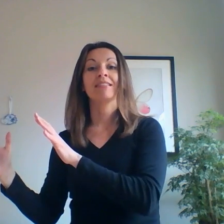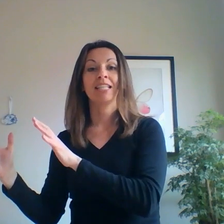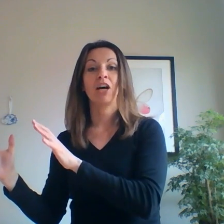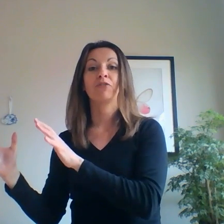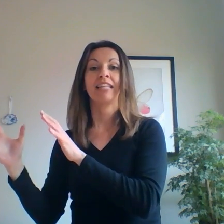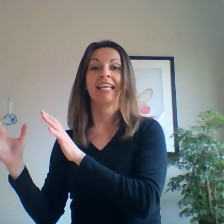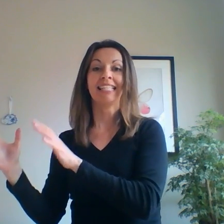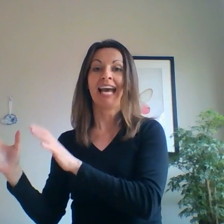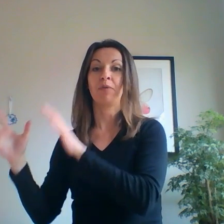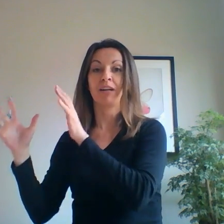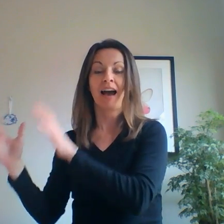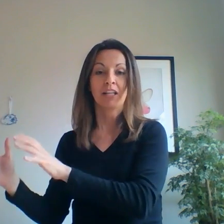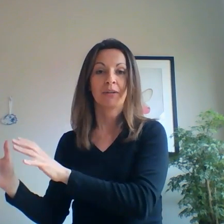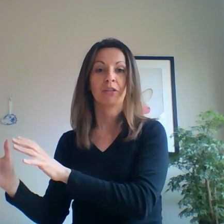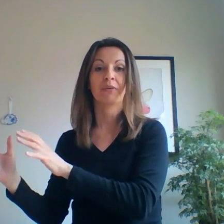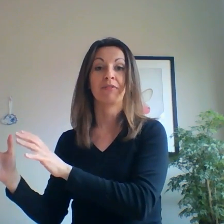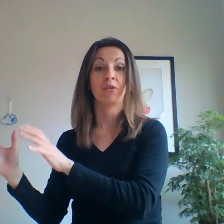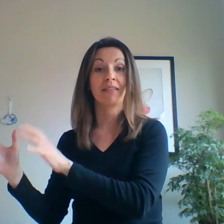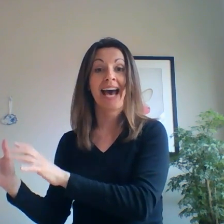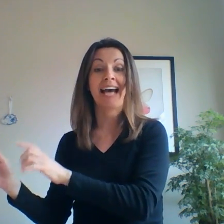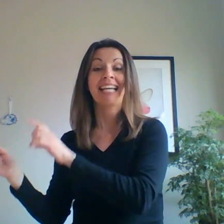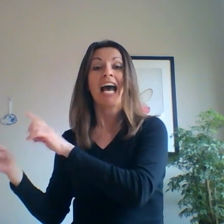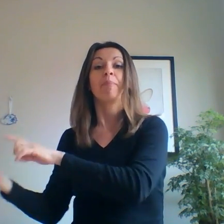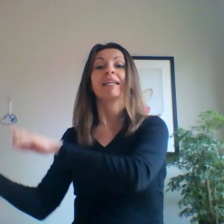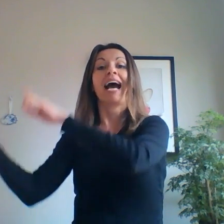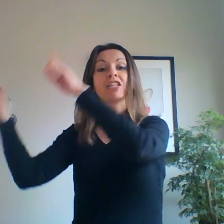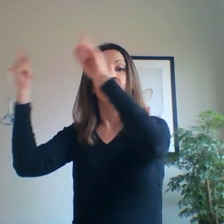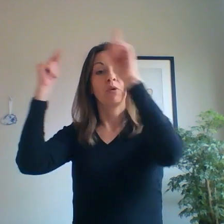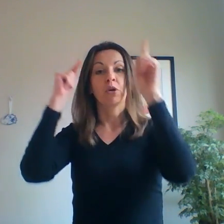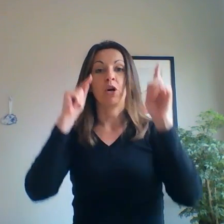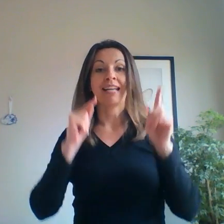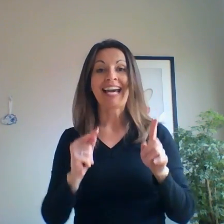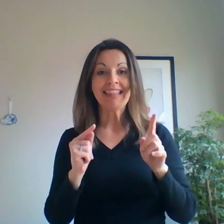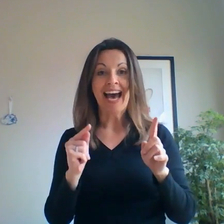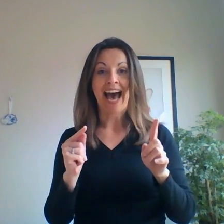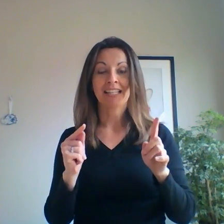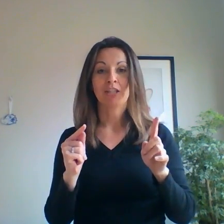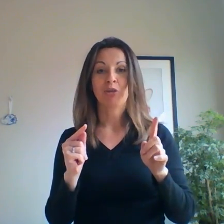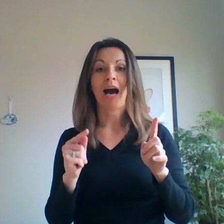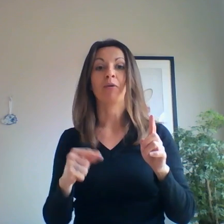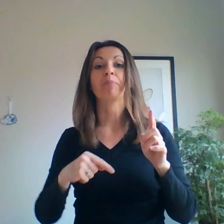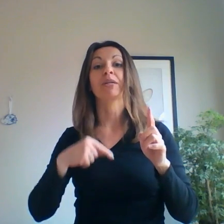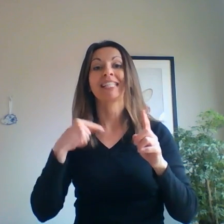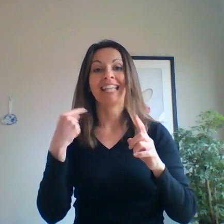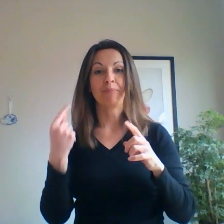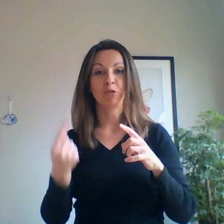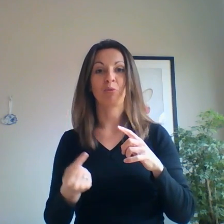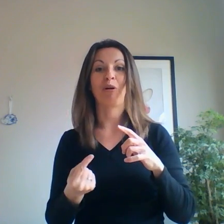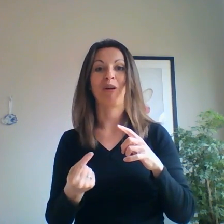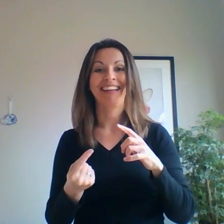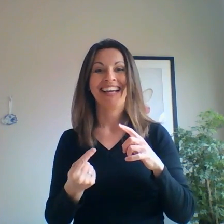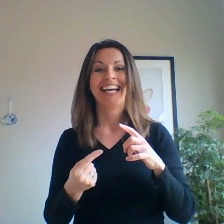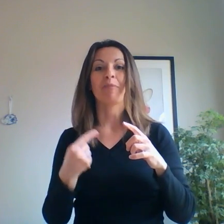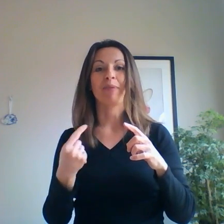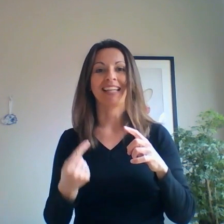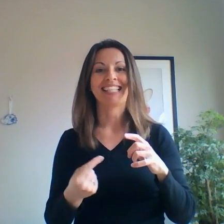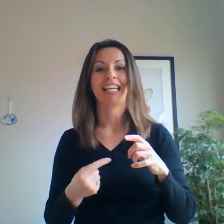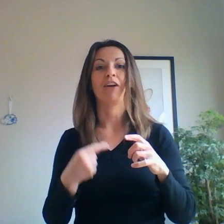to know for the exam. We're not going to review that, but I just want to connect that to our perceptual ability of